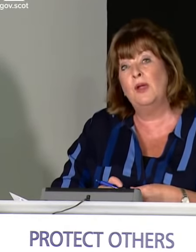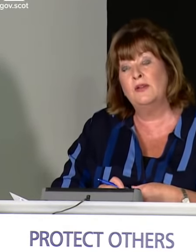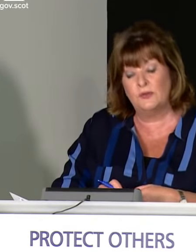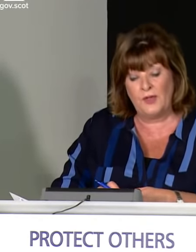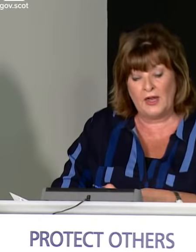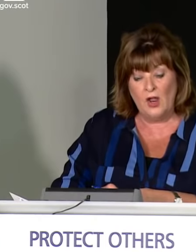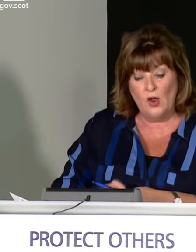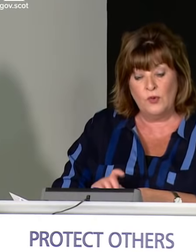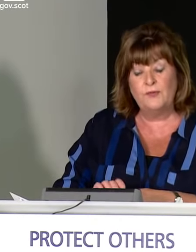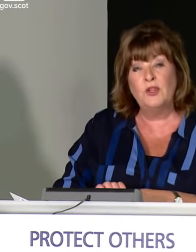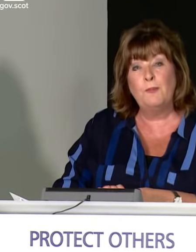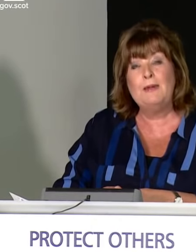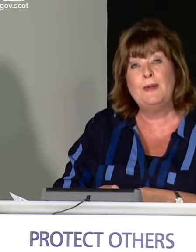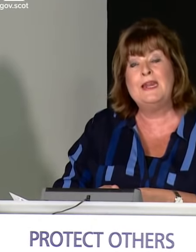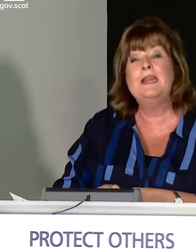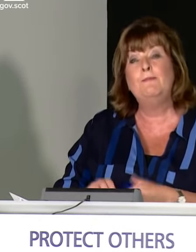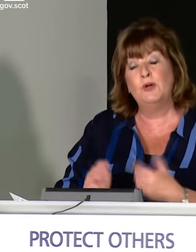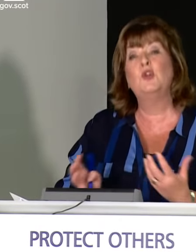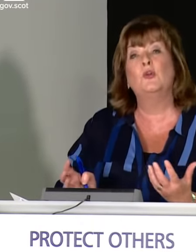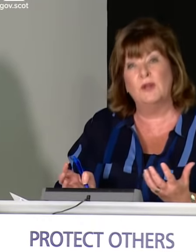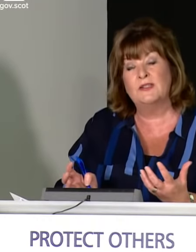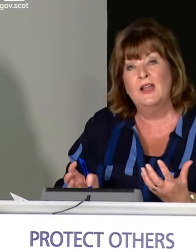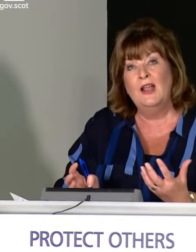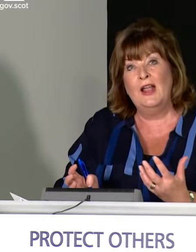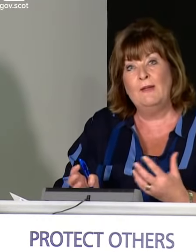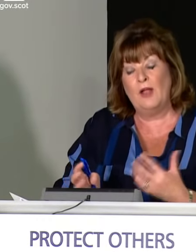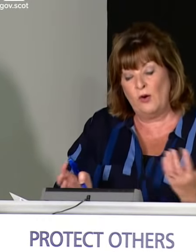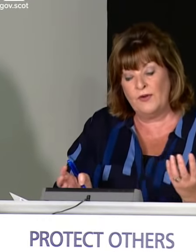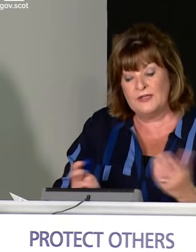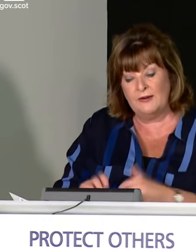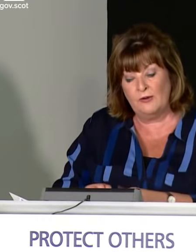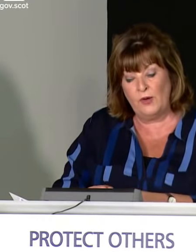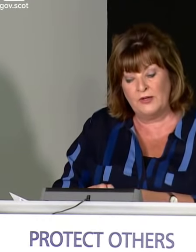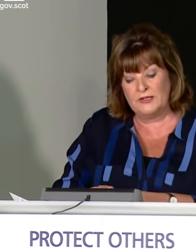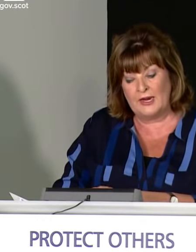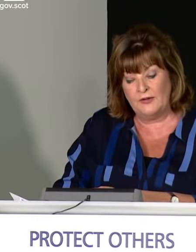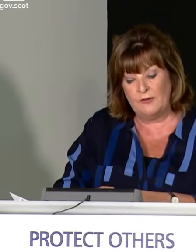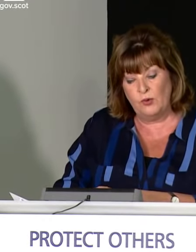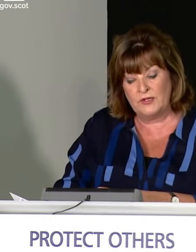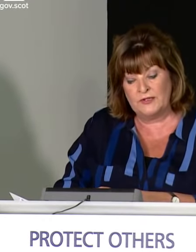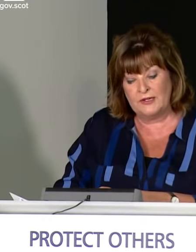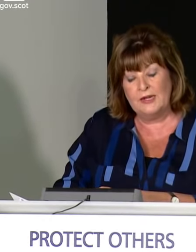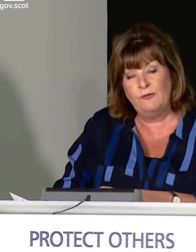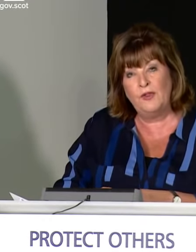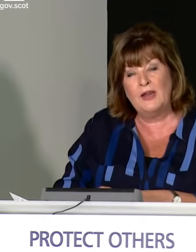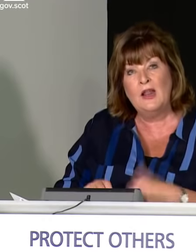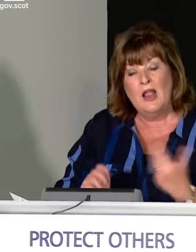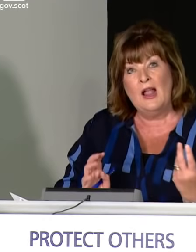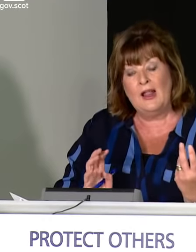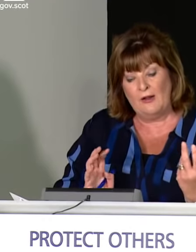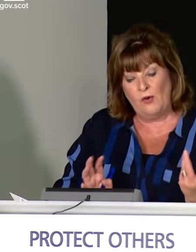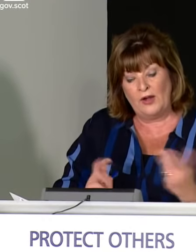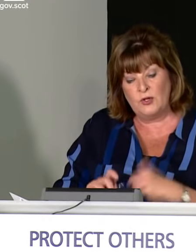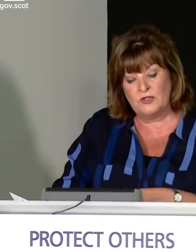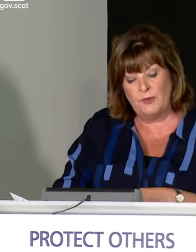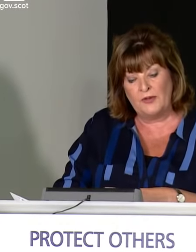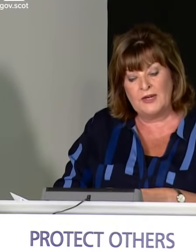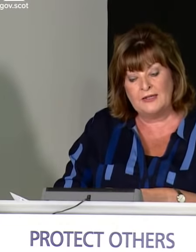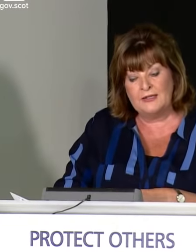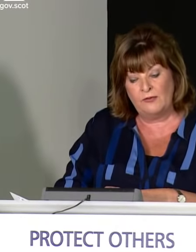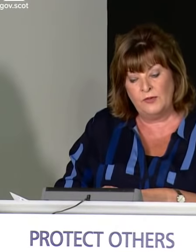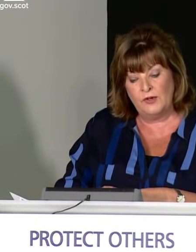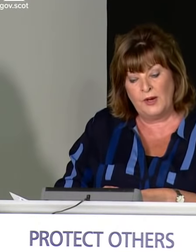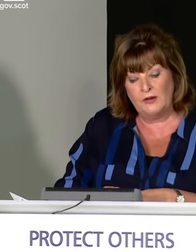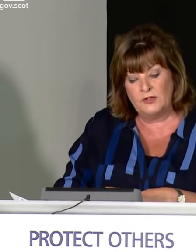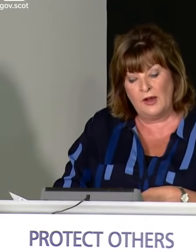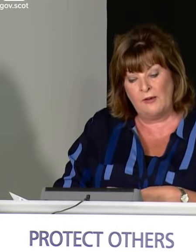million of that was for the PPE procurement and obviously we understand the importance and need for that. I talked about